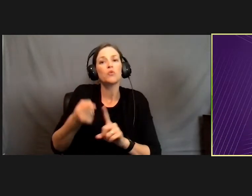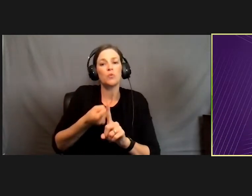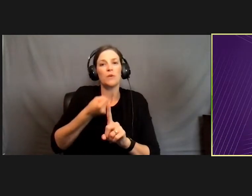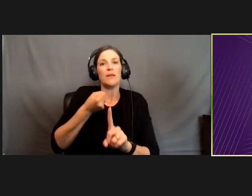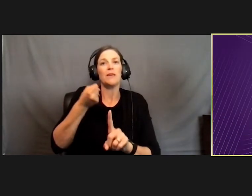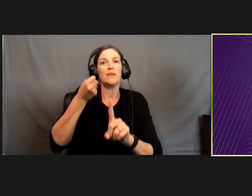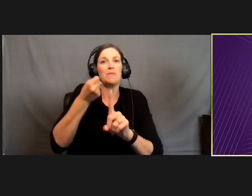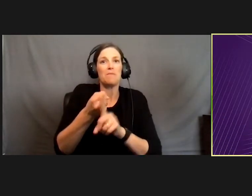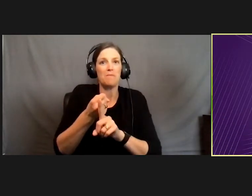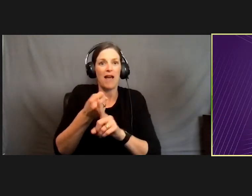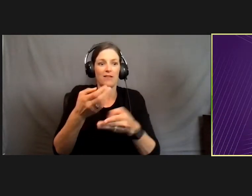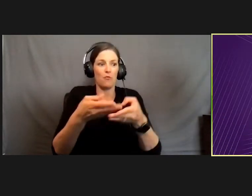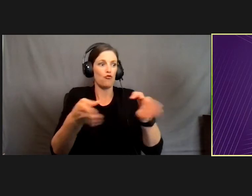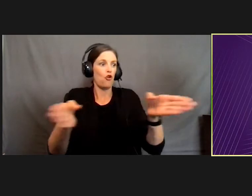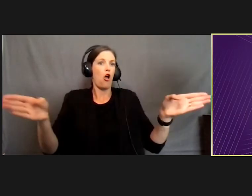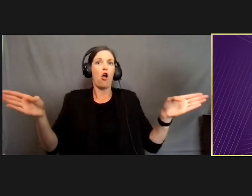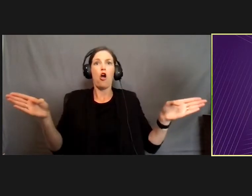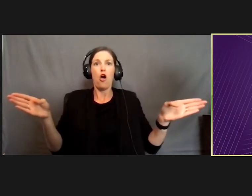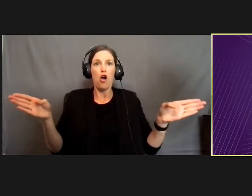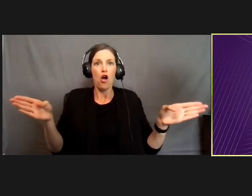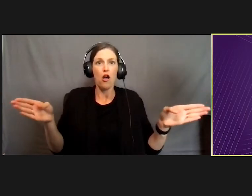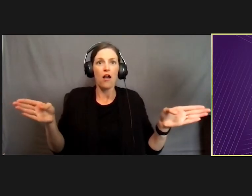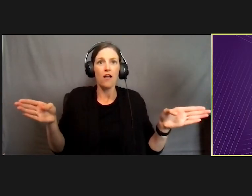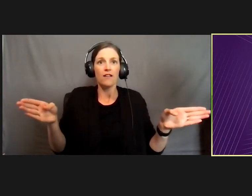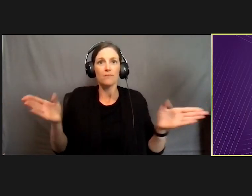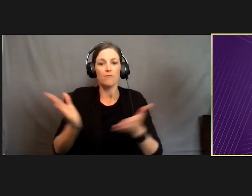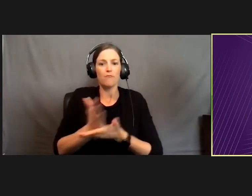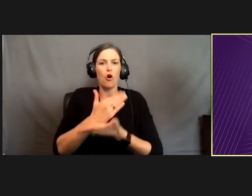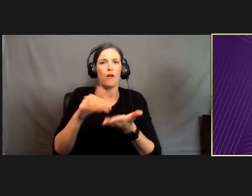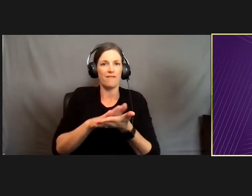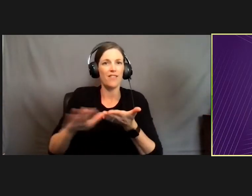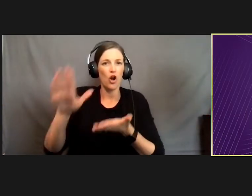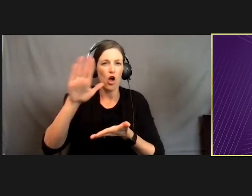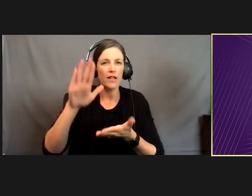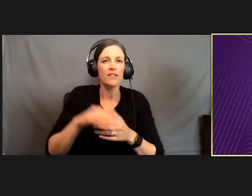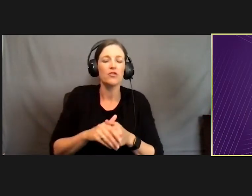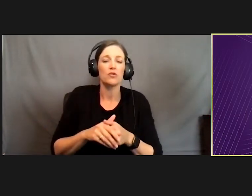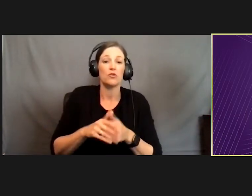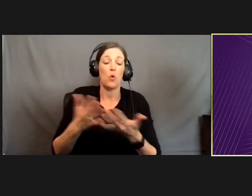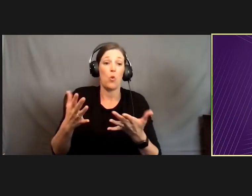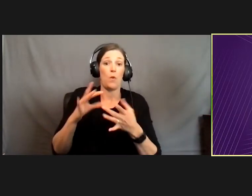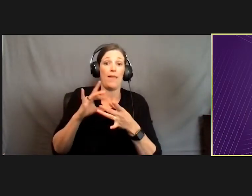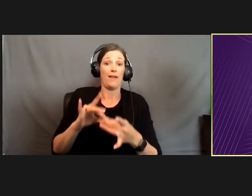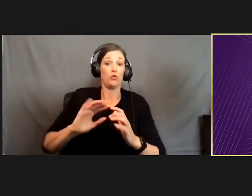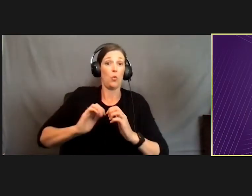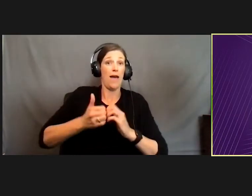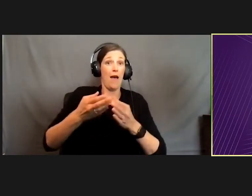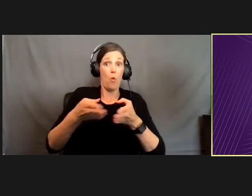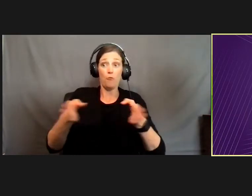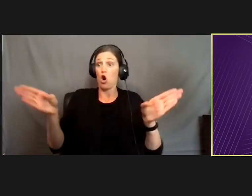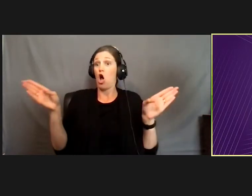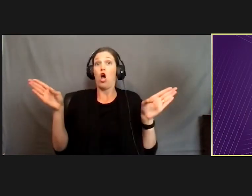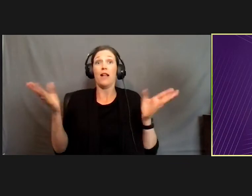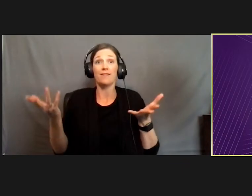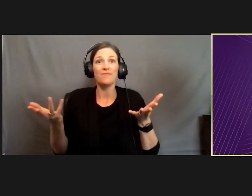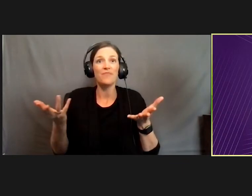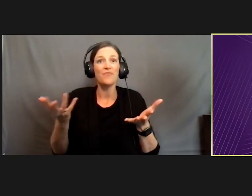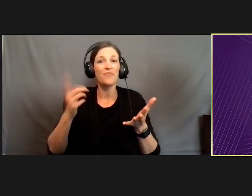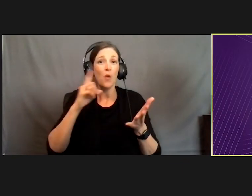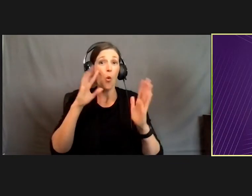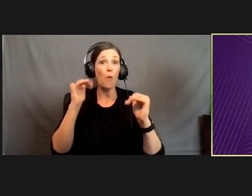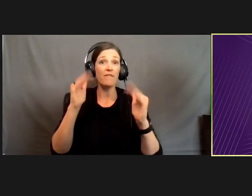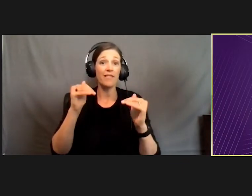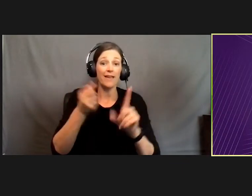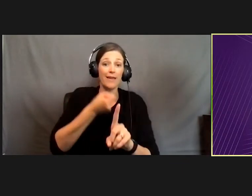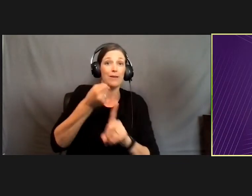broad swath of the college. So in terms of how broad it will be, well, hopefully it will affect a good number